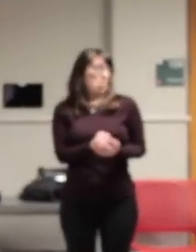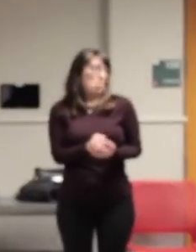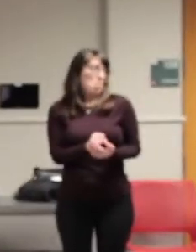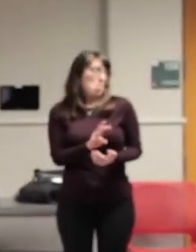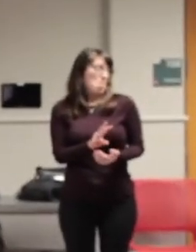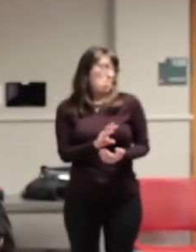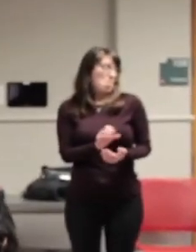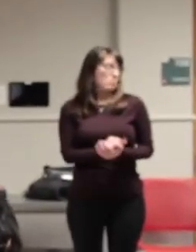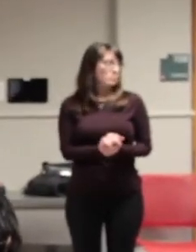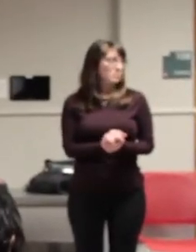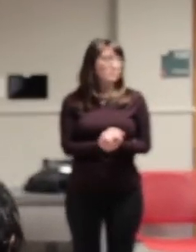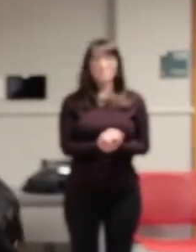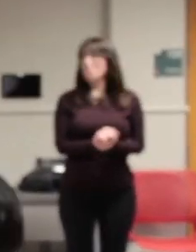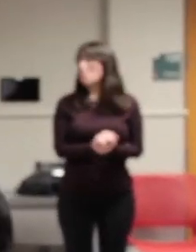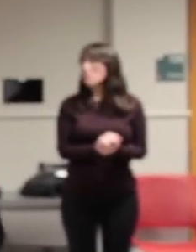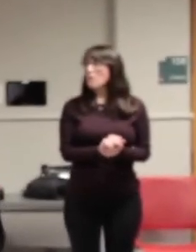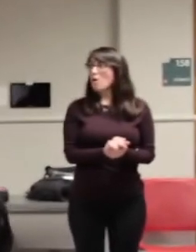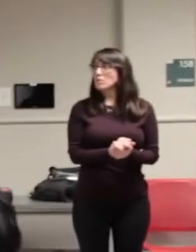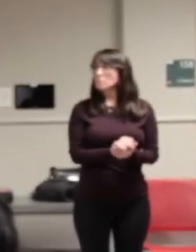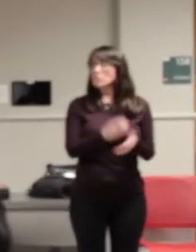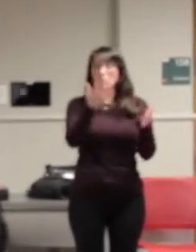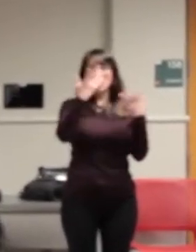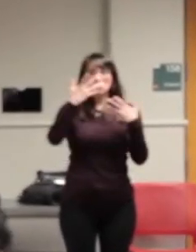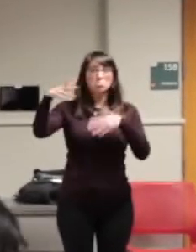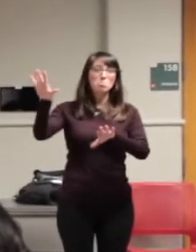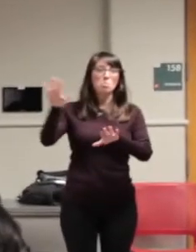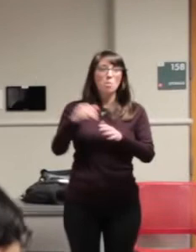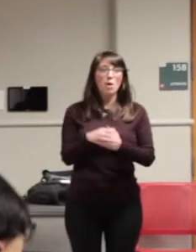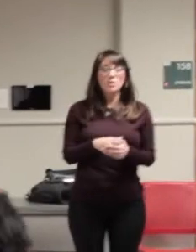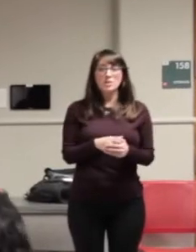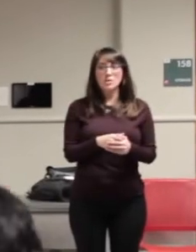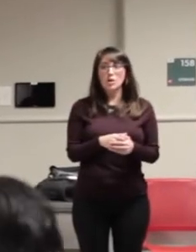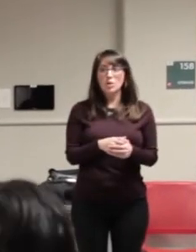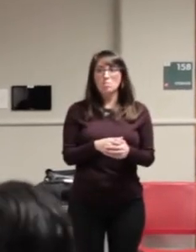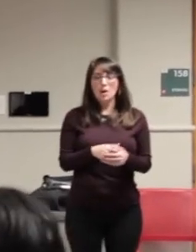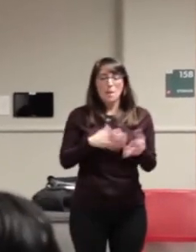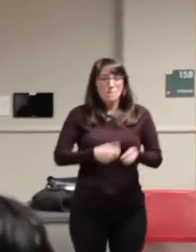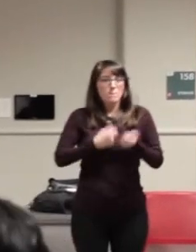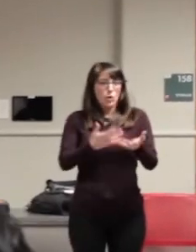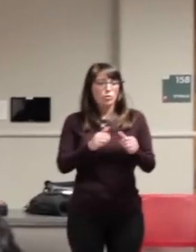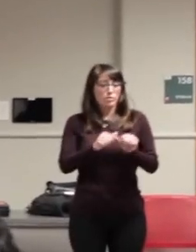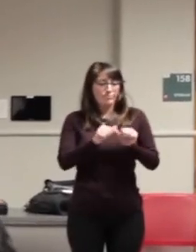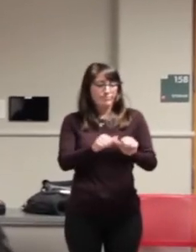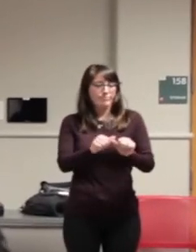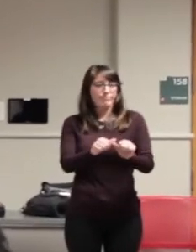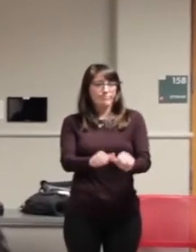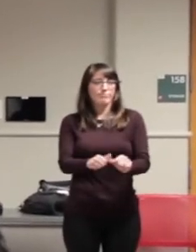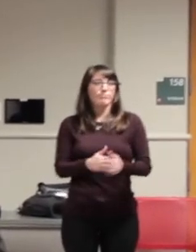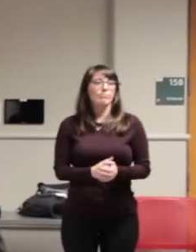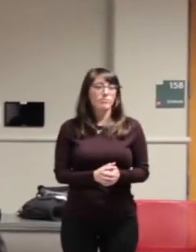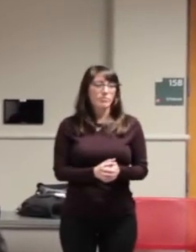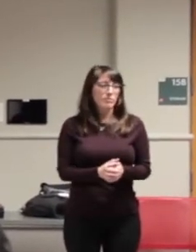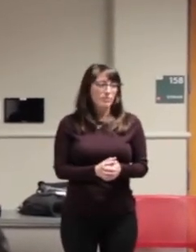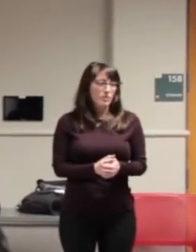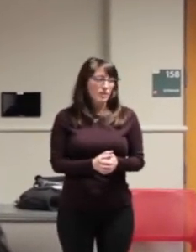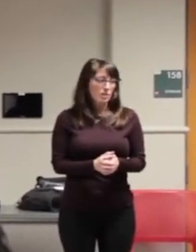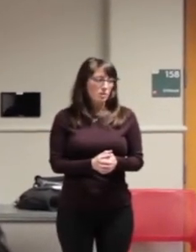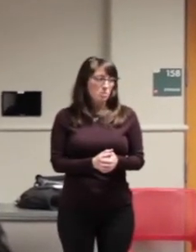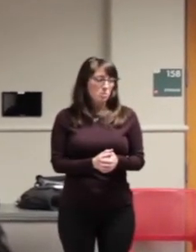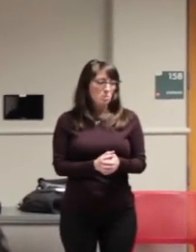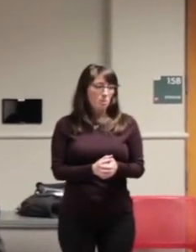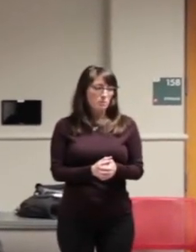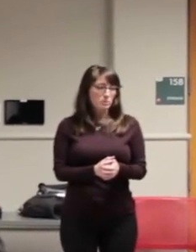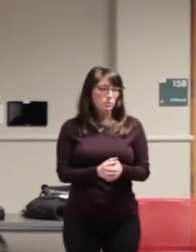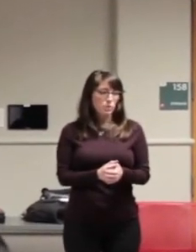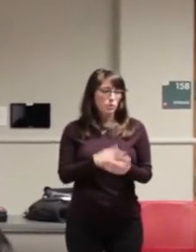they're not super accurate and they're like go away. So I think poetry is like sustainable ideologies. It's a type of software. So this poem is called